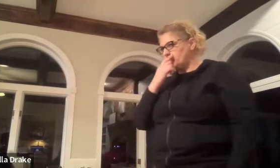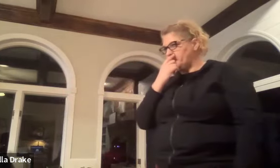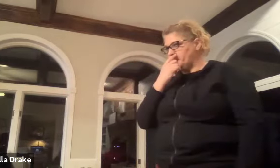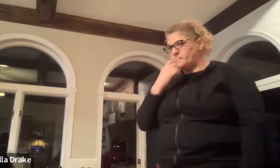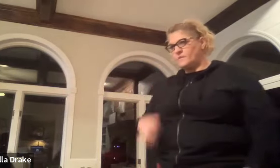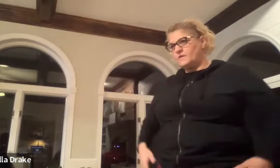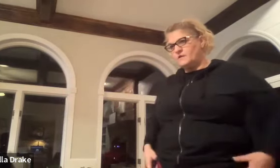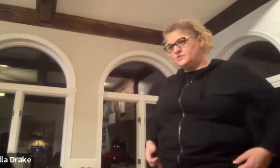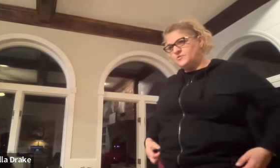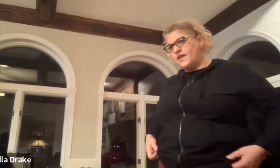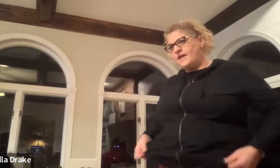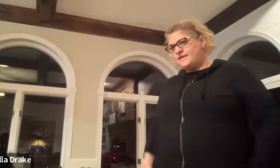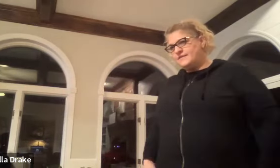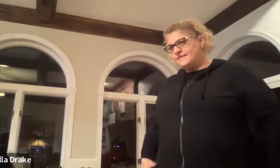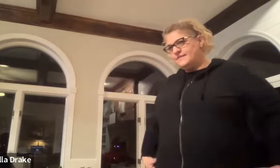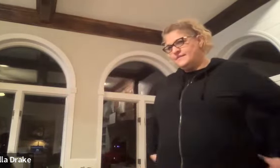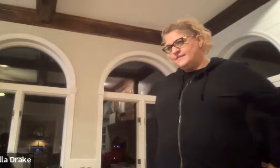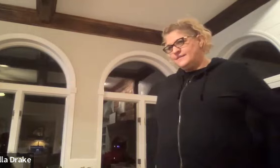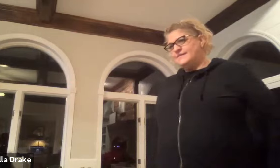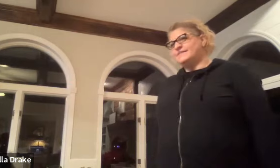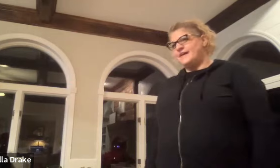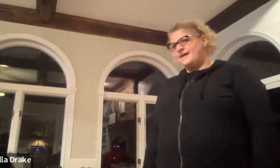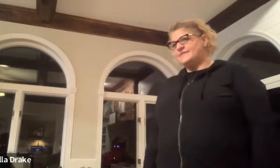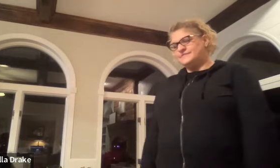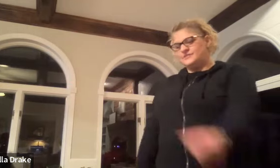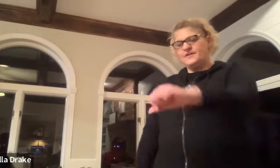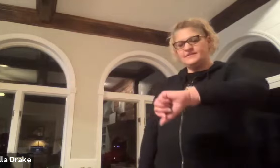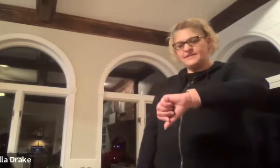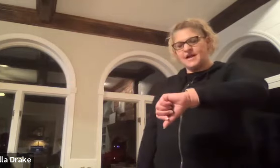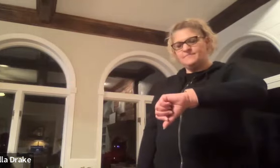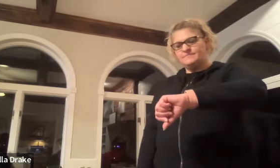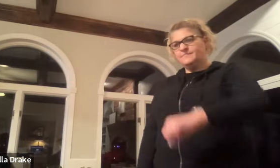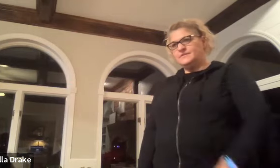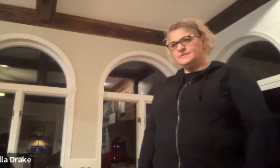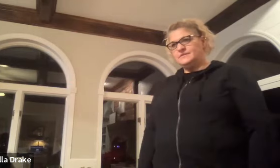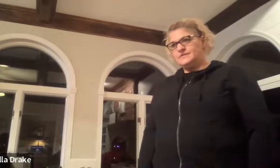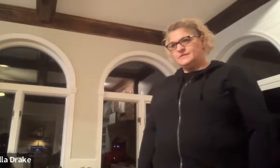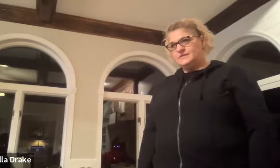are you doing okay i'm just getting tired yeah you ready to stop yeah yeah